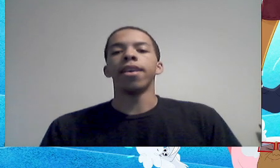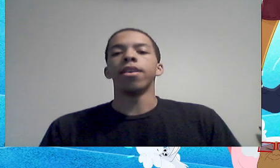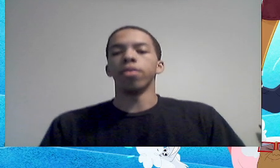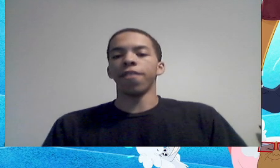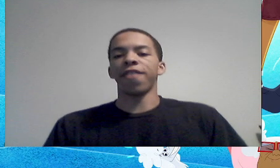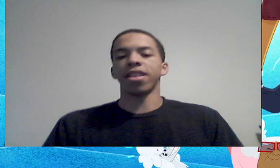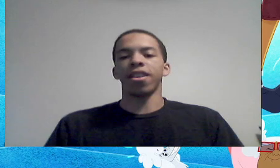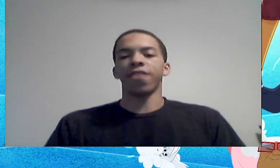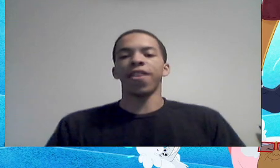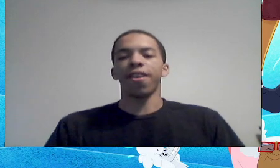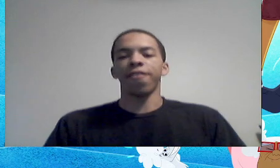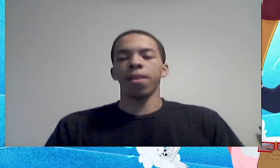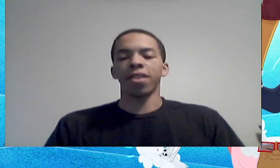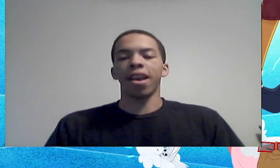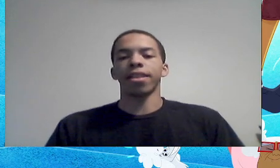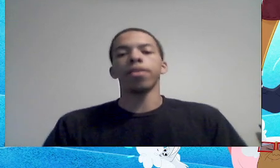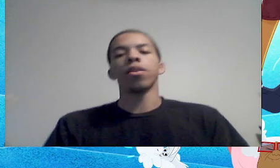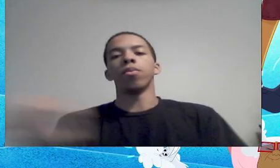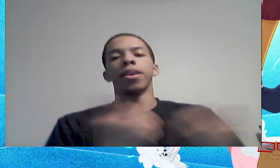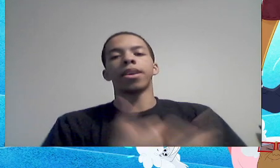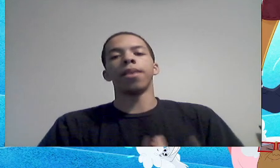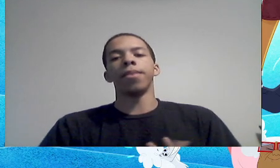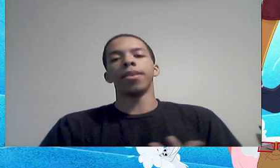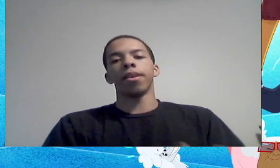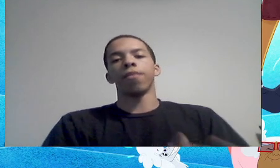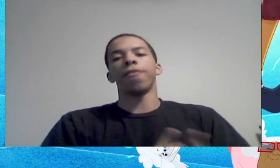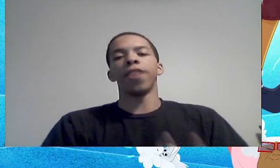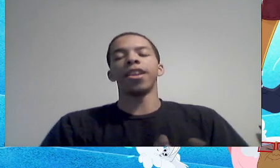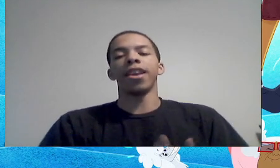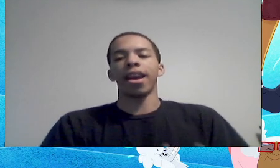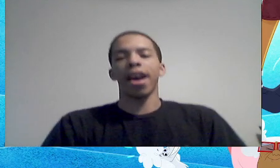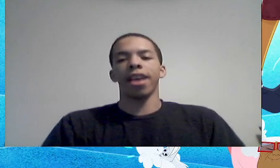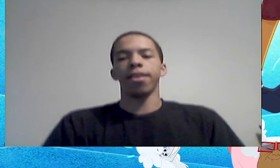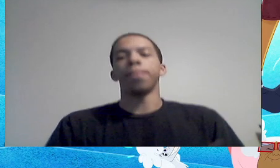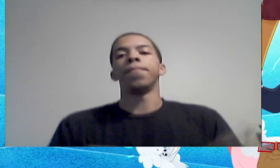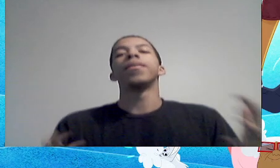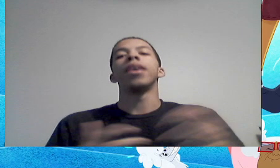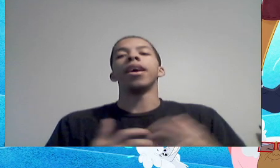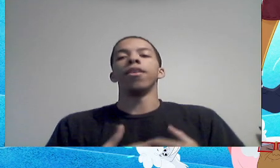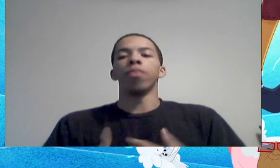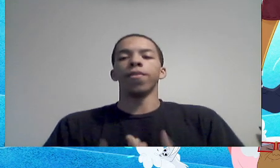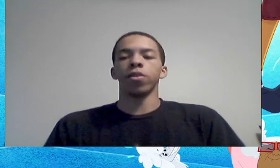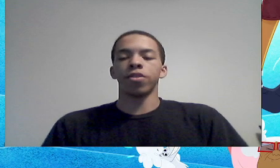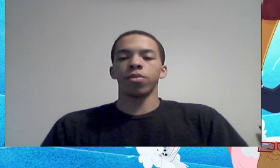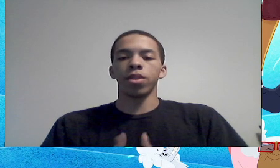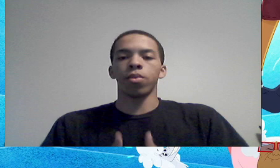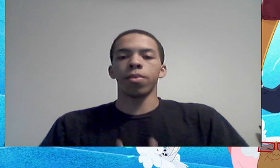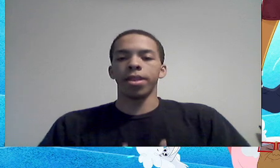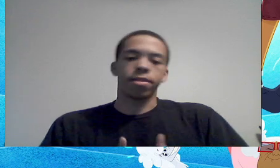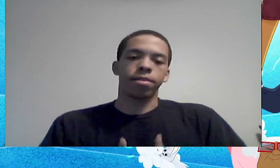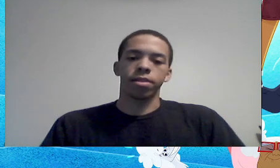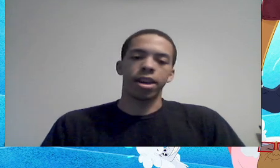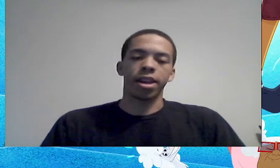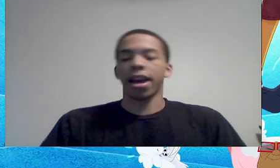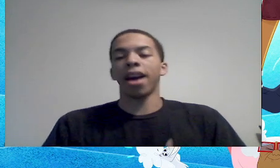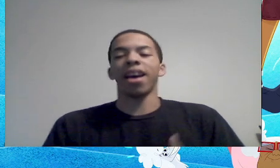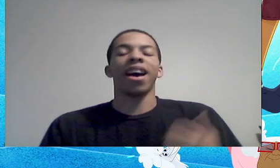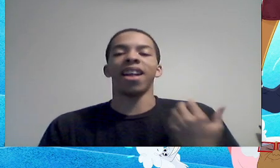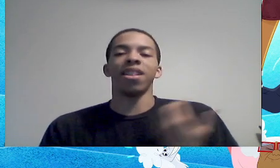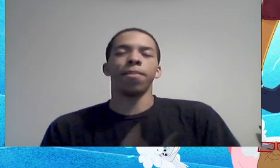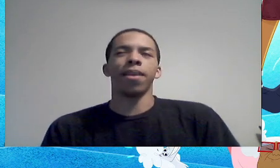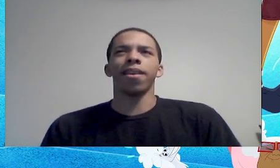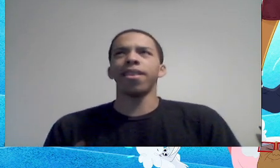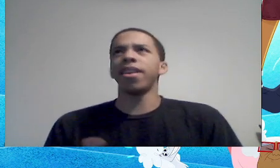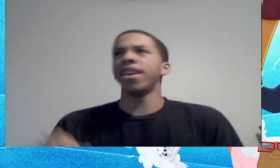guy or the fact that he's a famous actor will be coming flooding at him and reverse it with a woman. Take